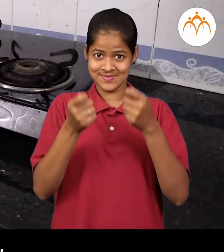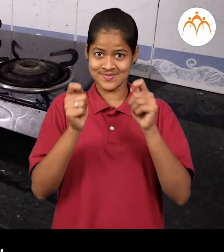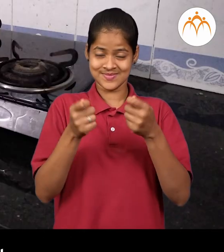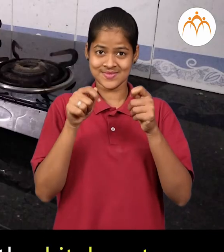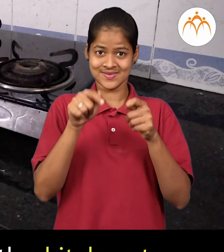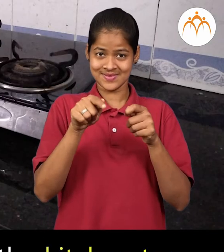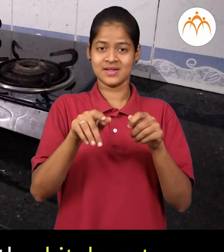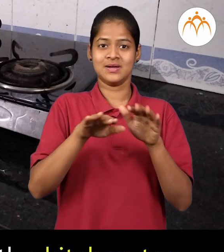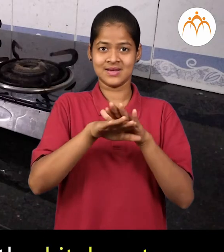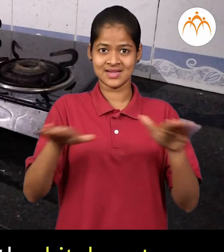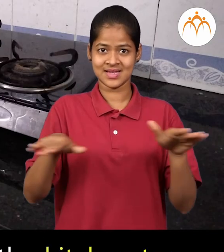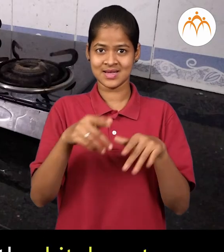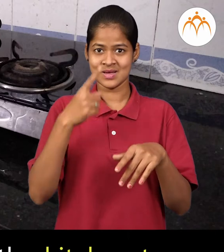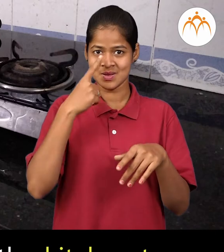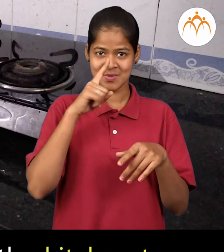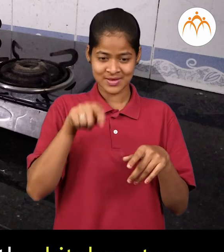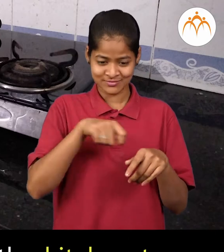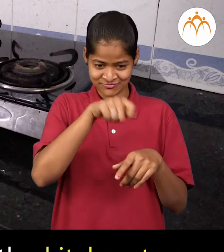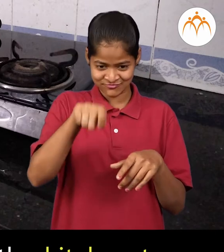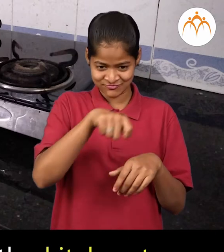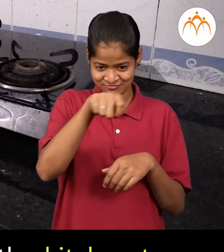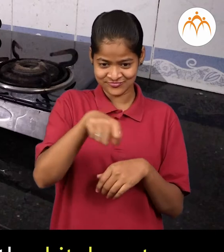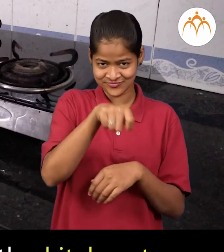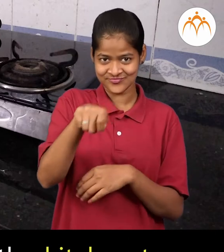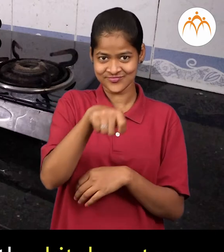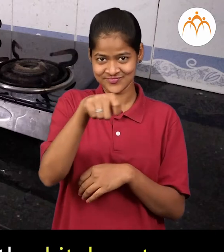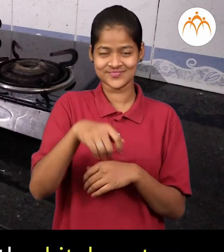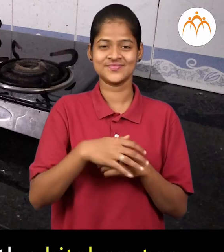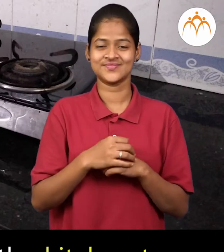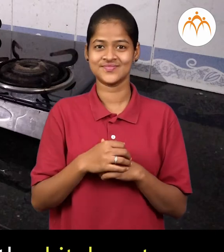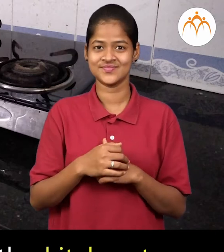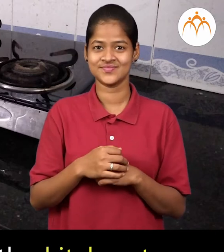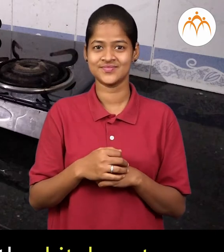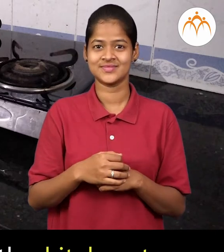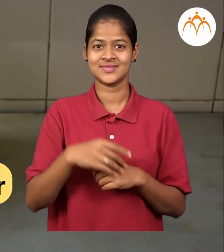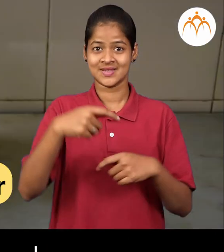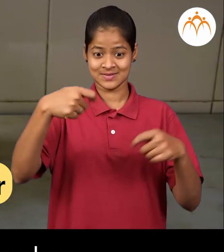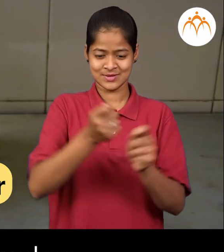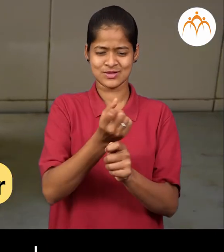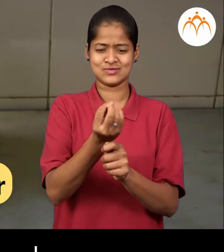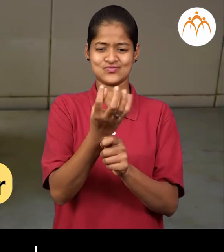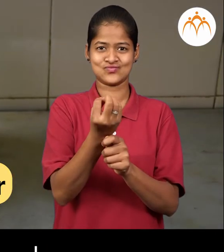Mother works near the kitchen top. Pressure cooker